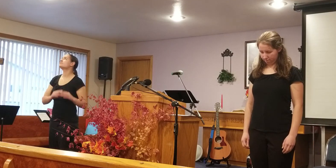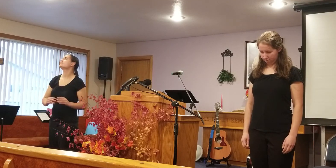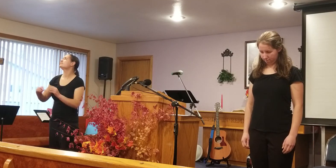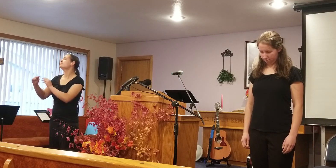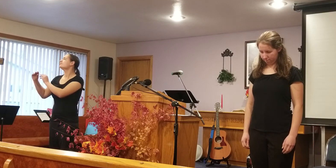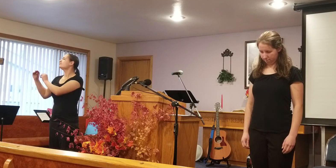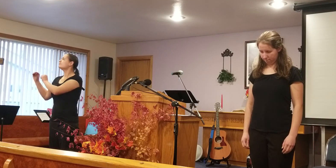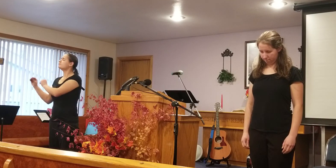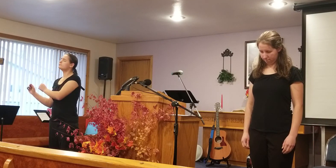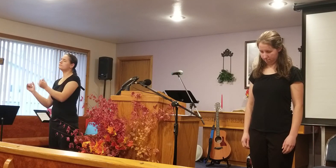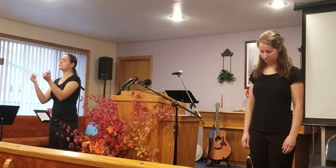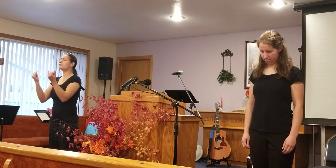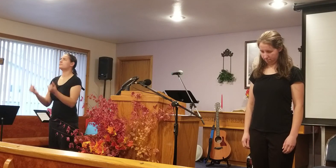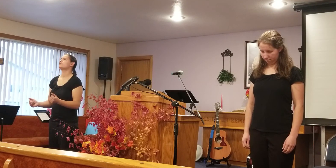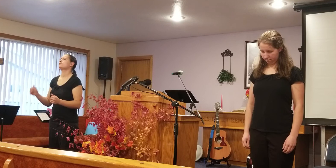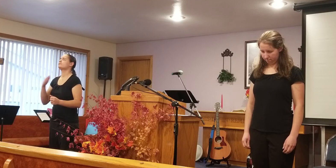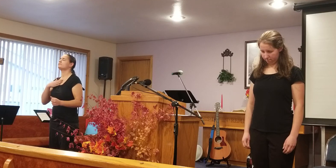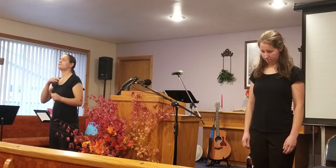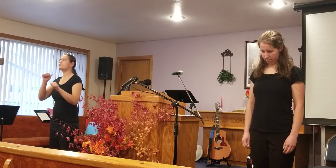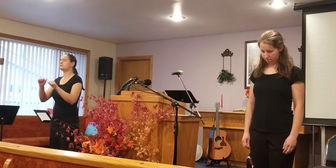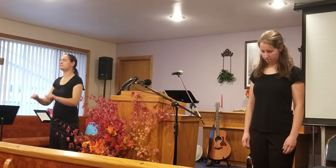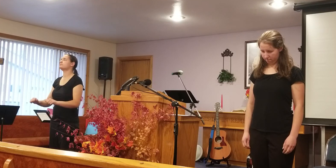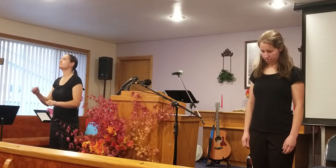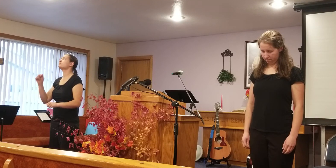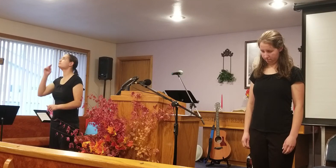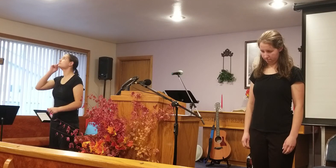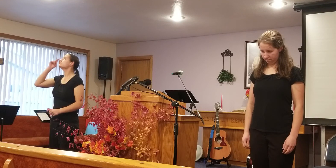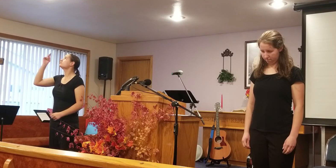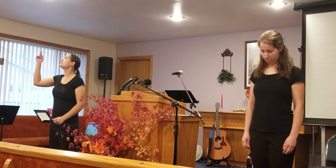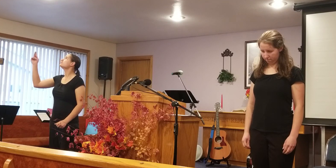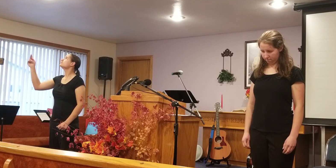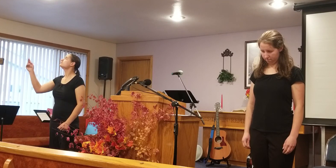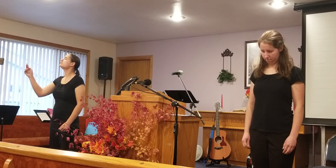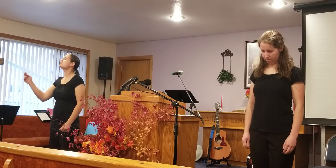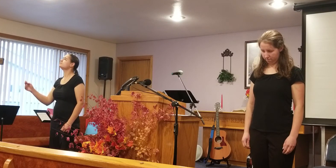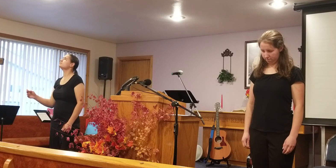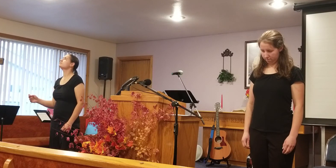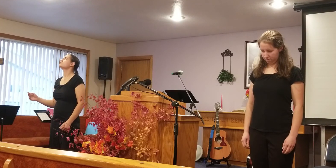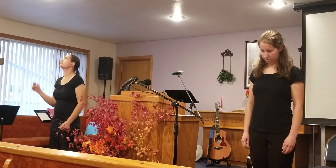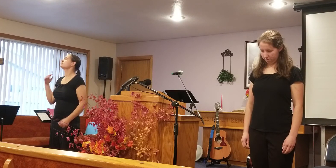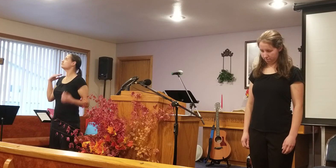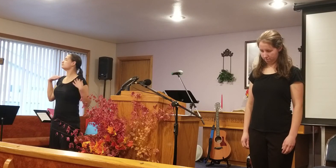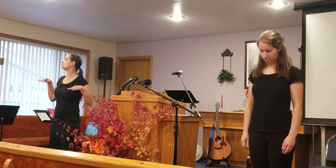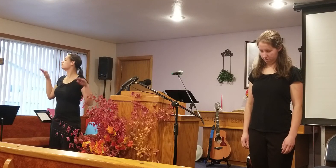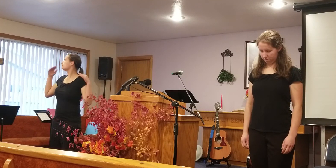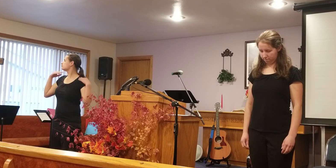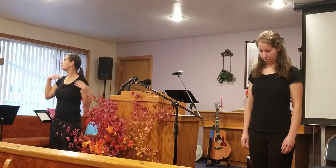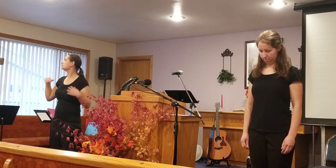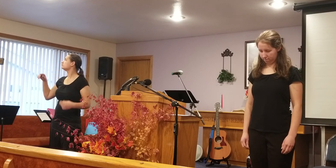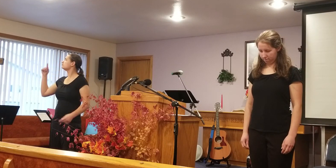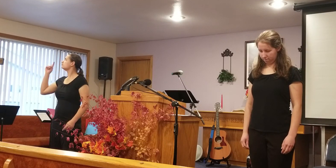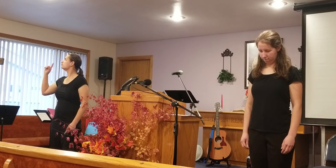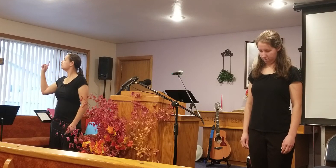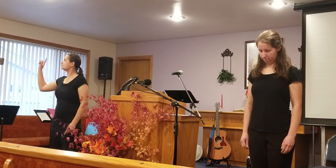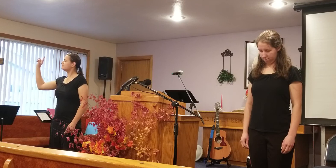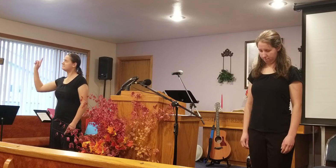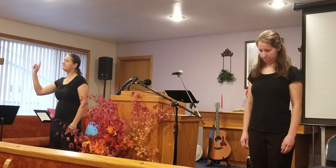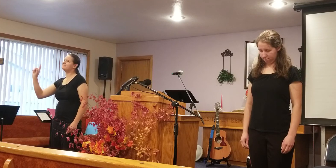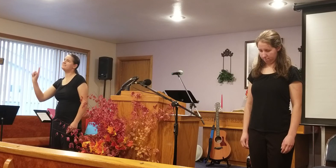rapture, the worst on my side. Angels descending, ring